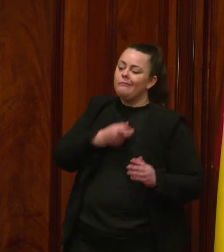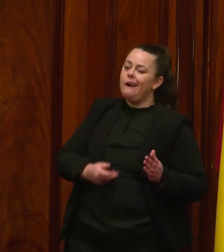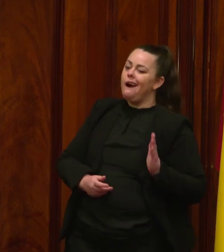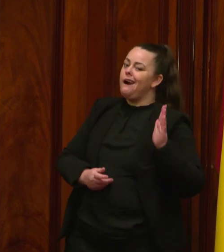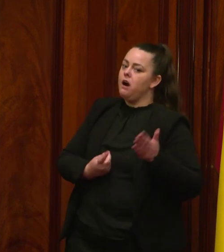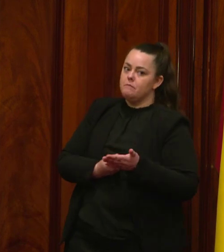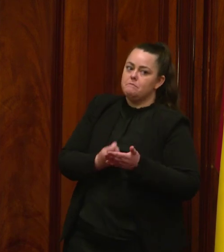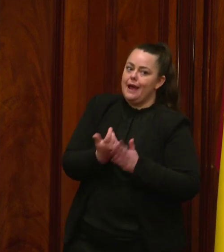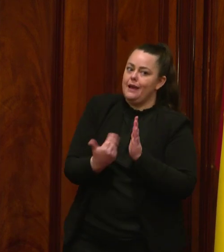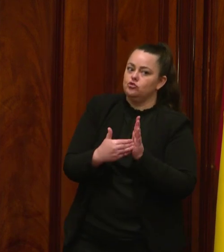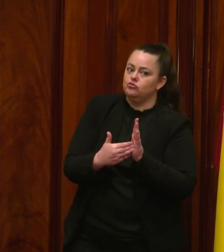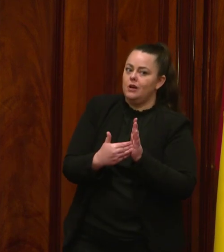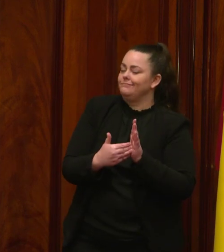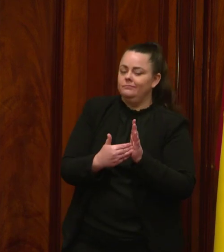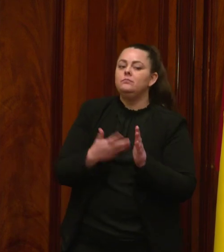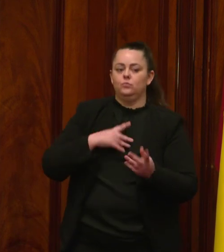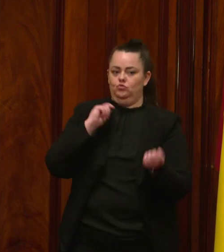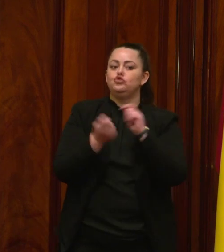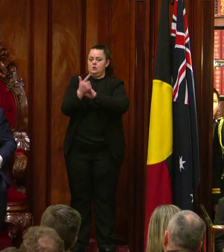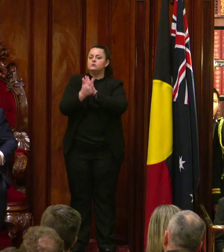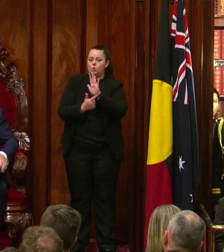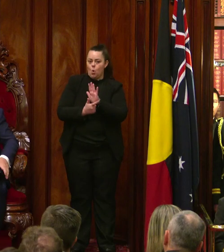chance to match or better the offer.